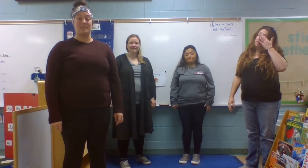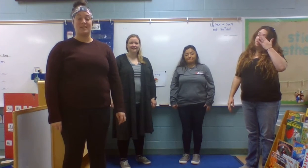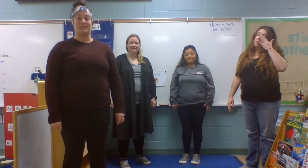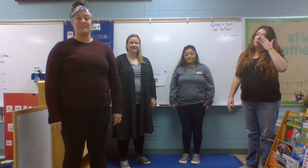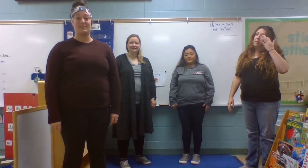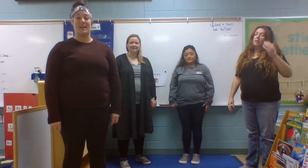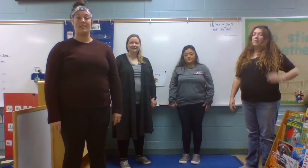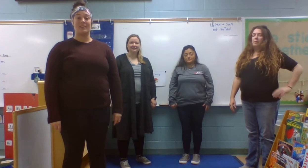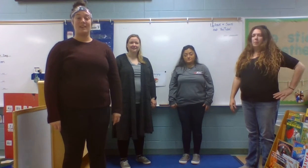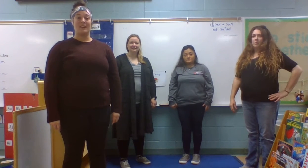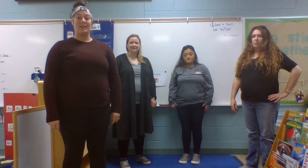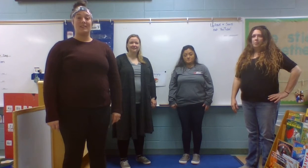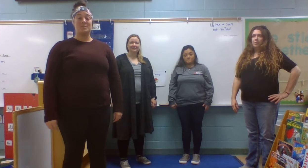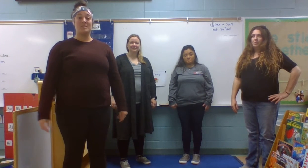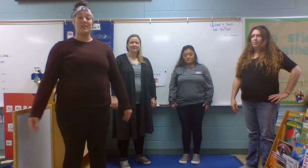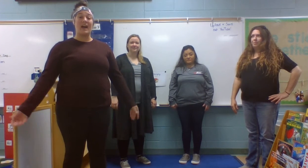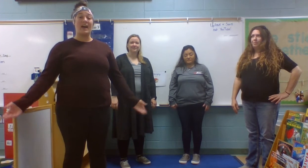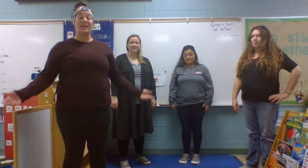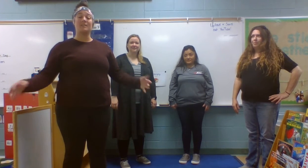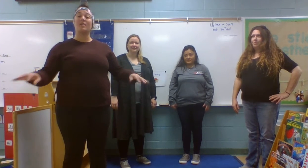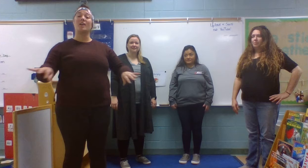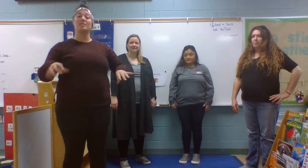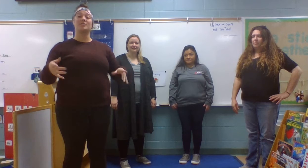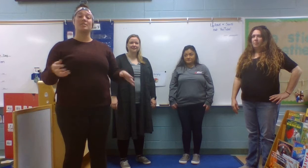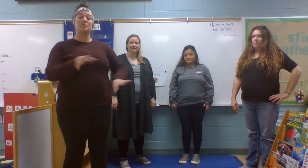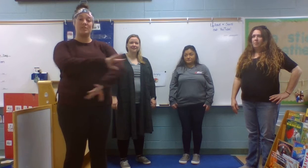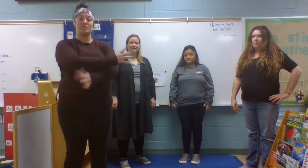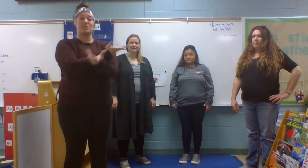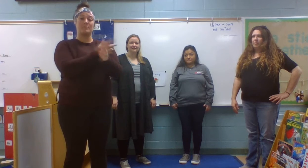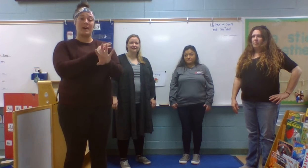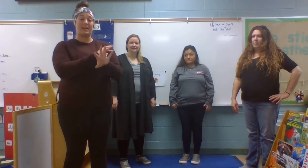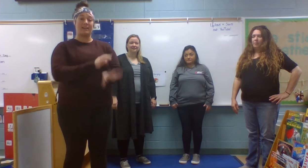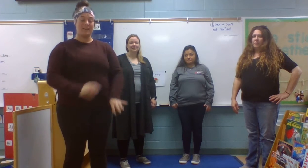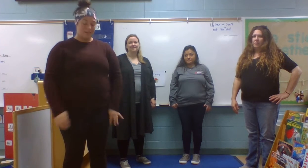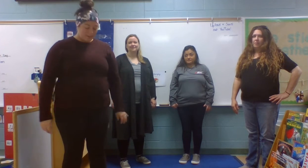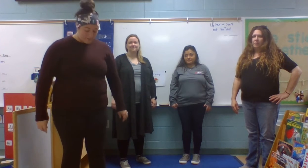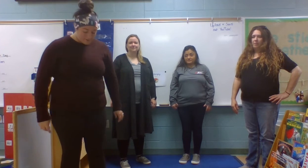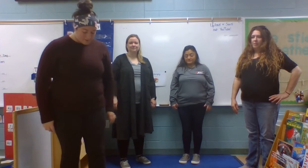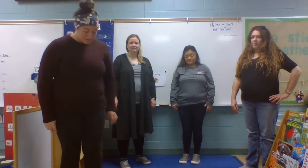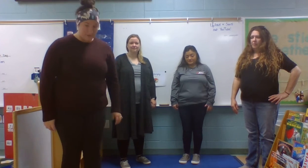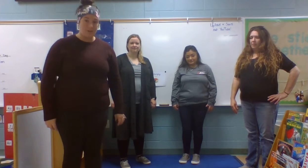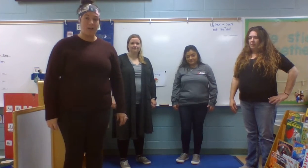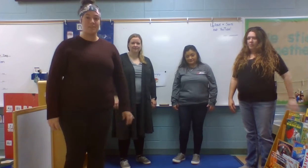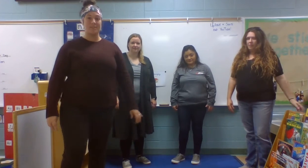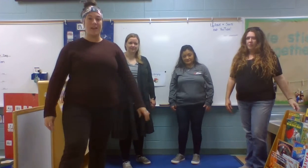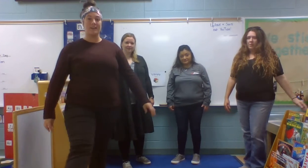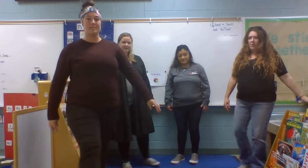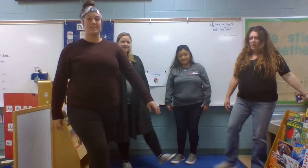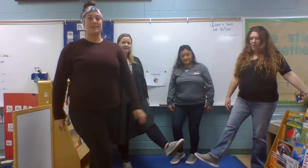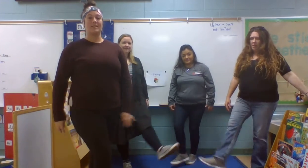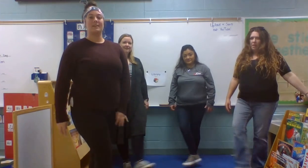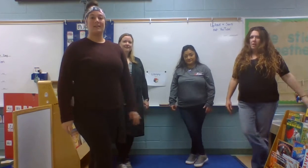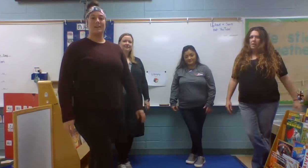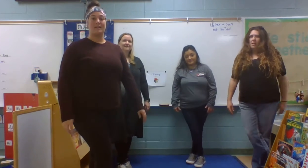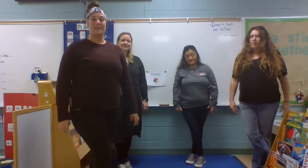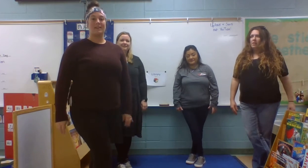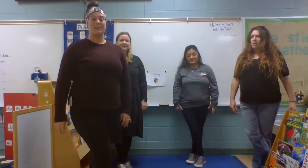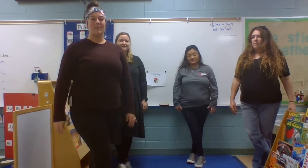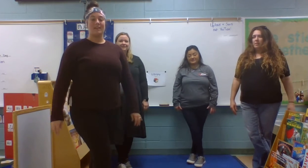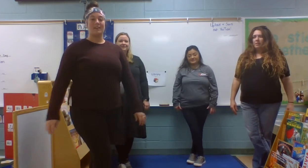technique today. And this one's kind of hard because you're gonna twist your body. First you're gonna cross your legs. Then